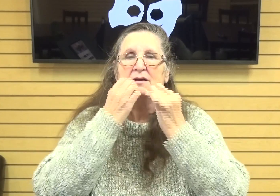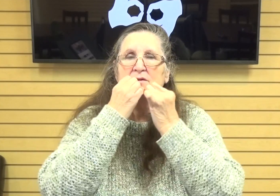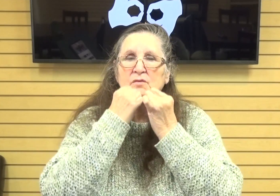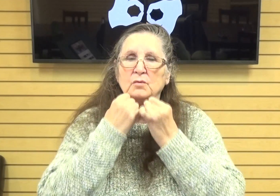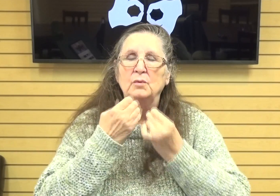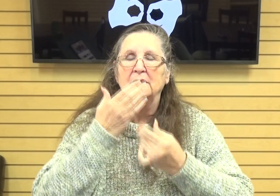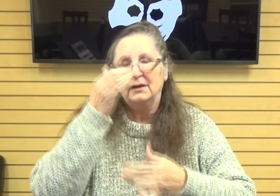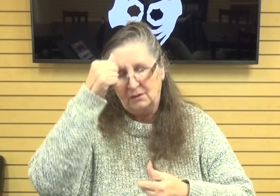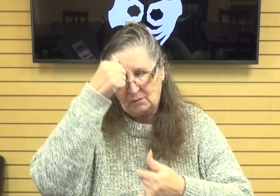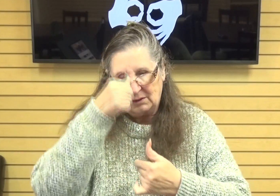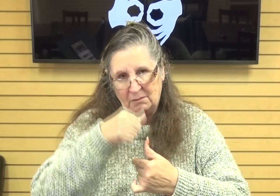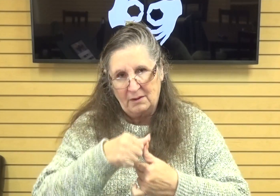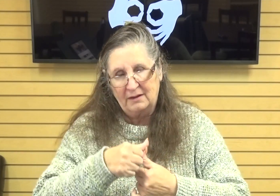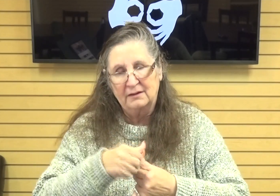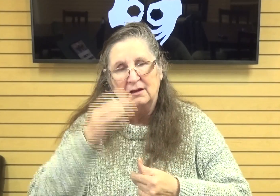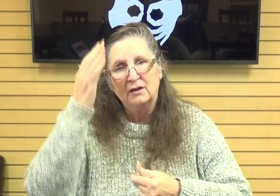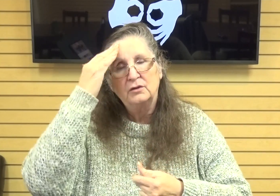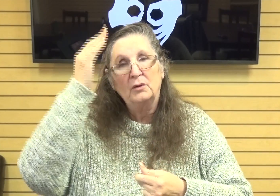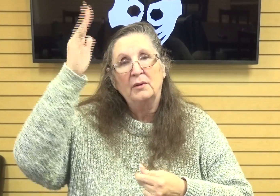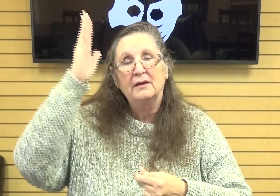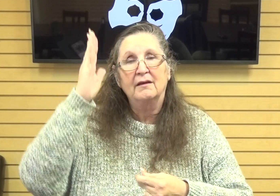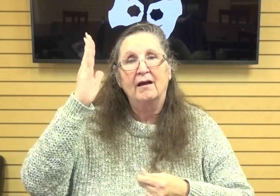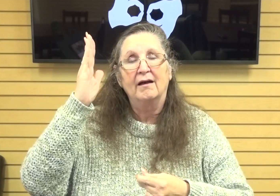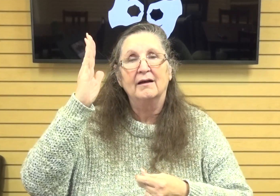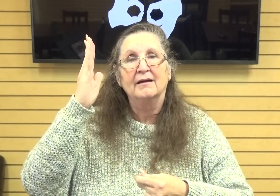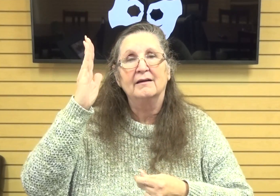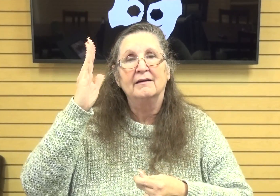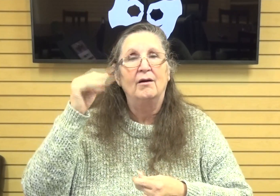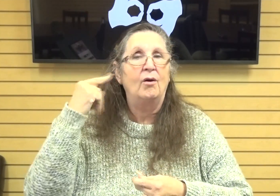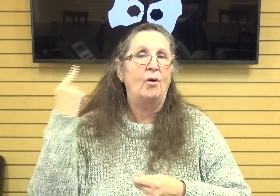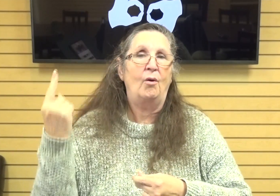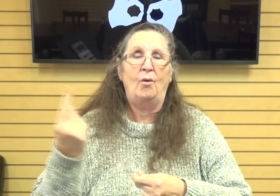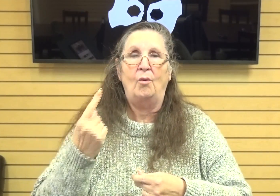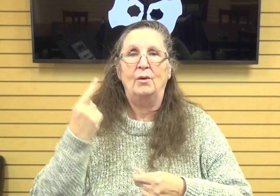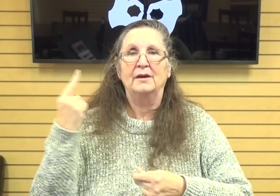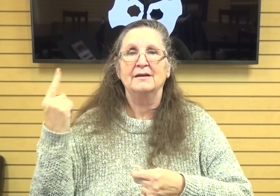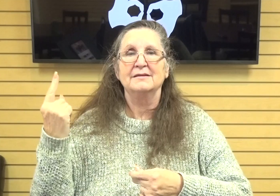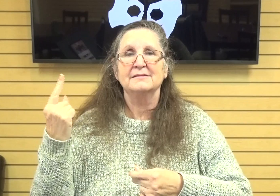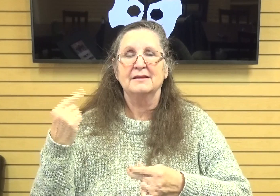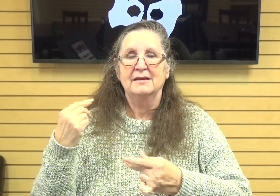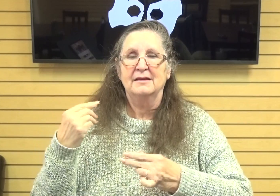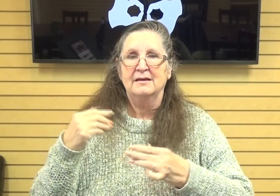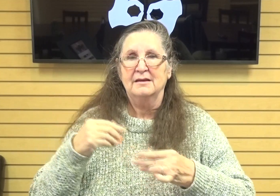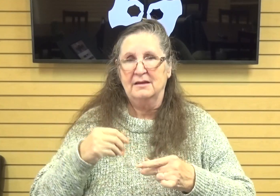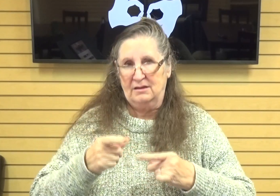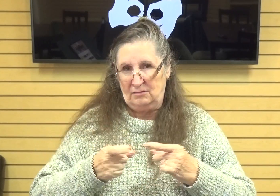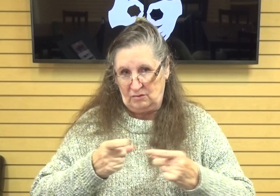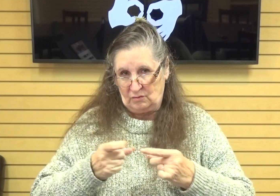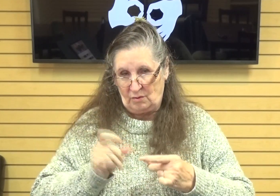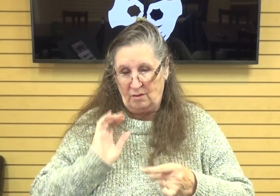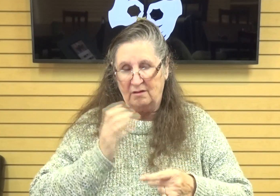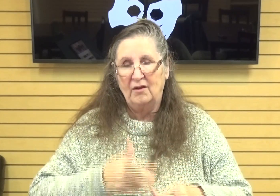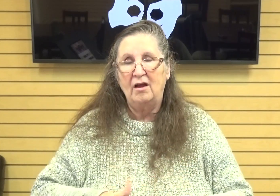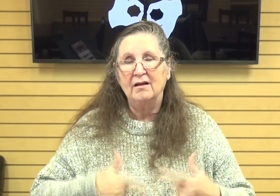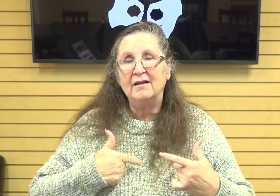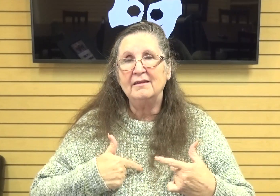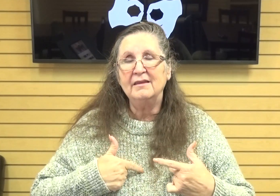and knowing god is always in charge of our life and he's